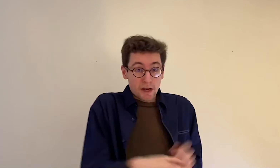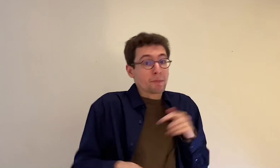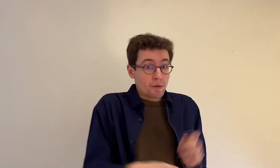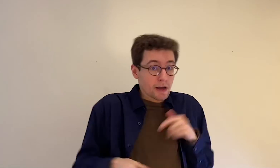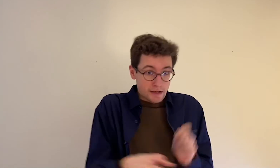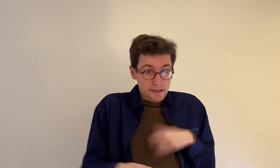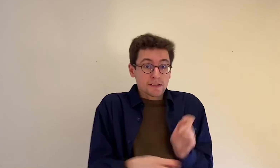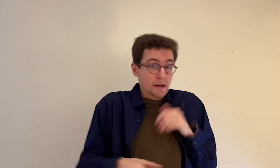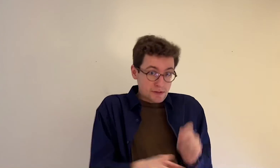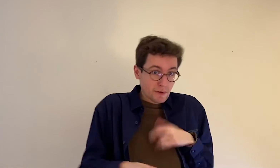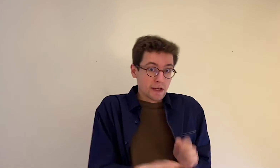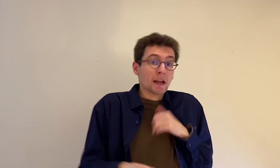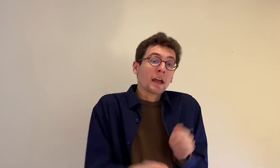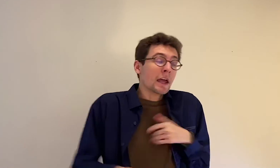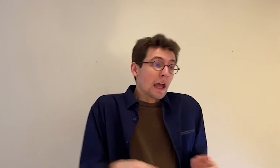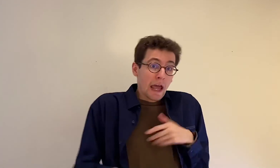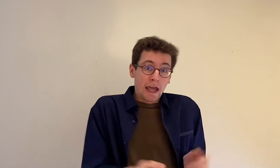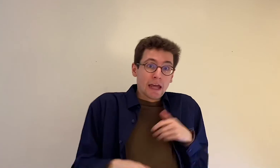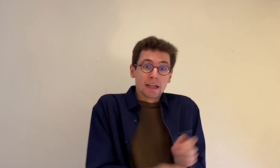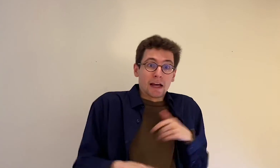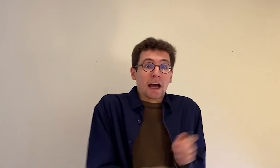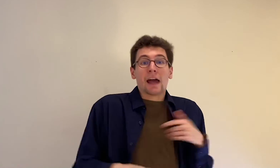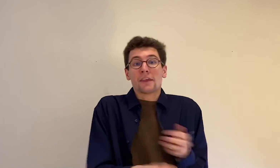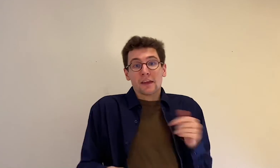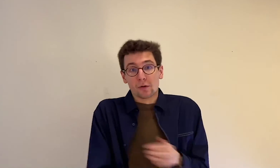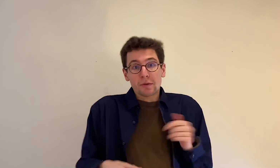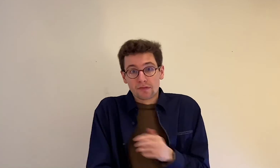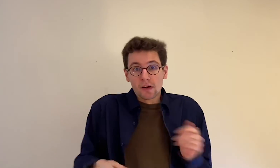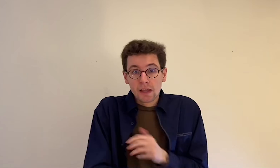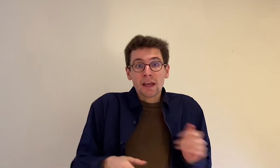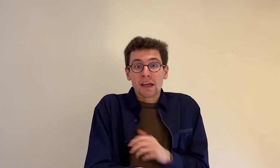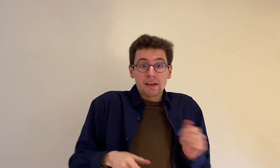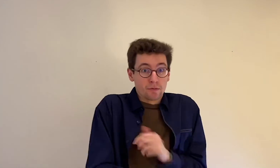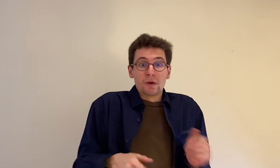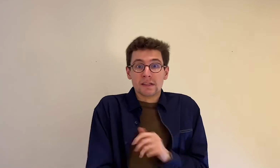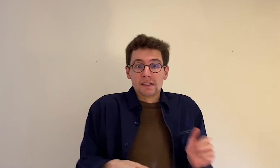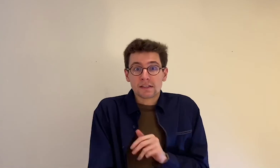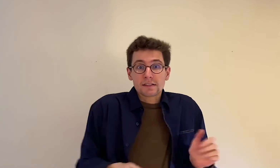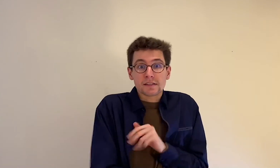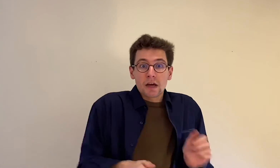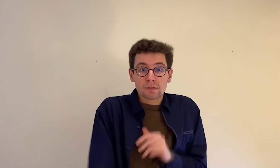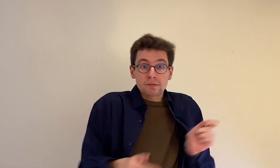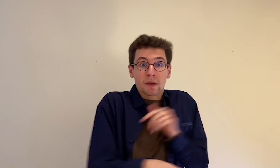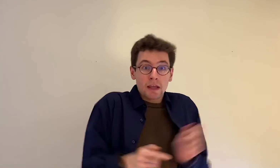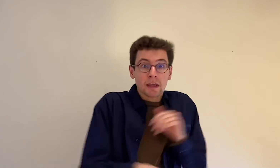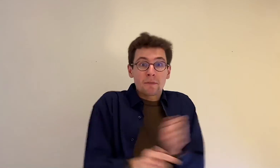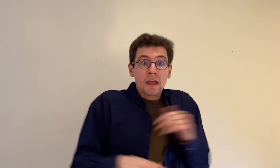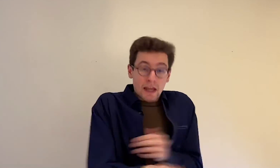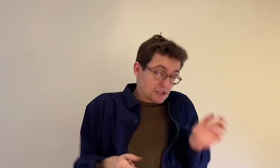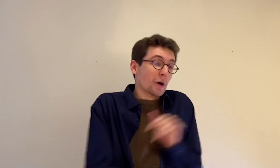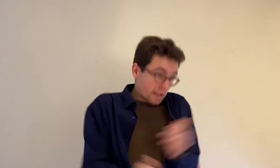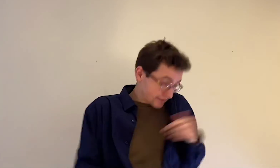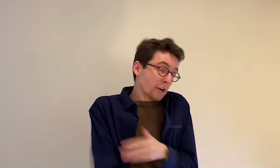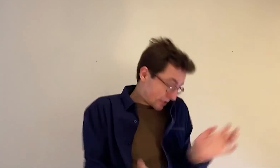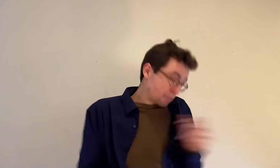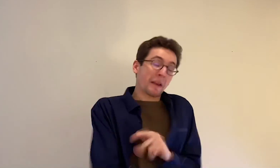stop the ride to stop spinning and I think it would be funny if we didn't stop spinning and so I start to spin